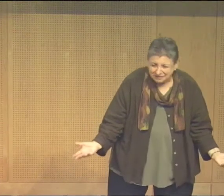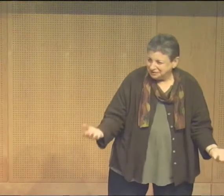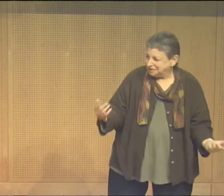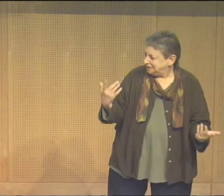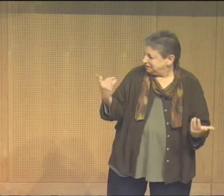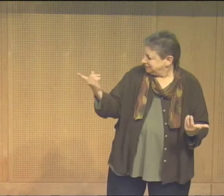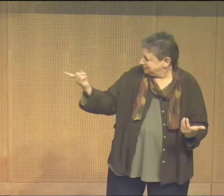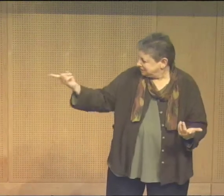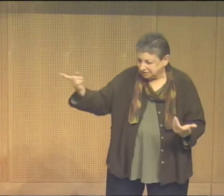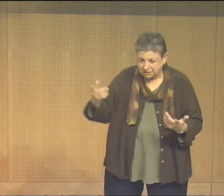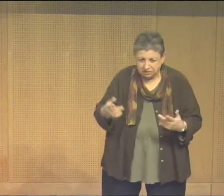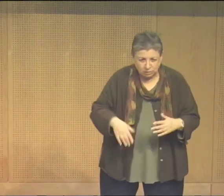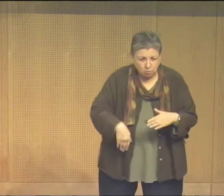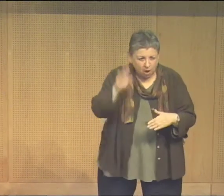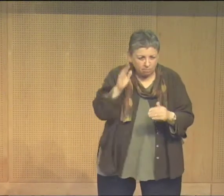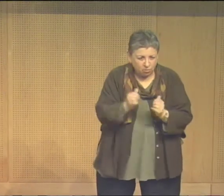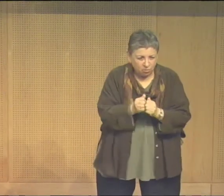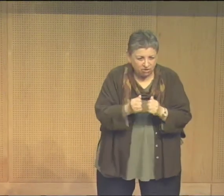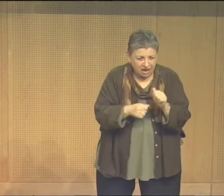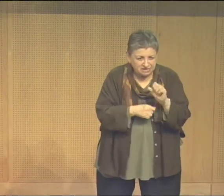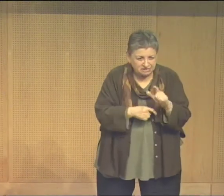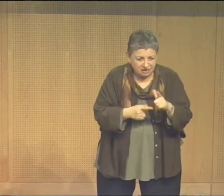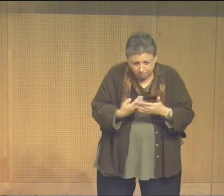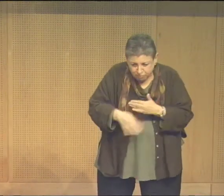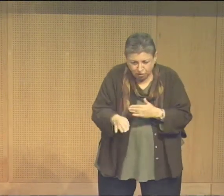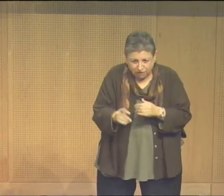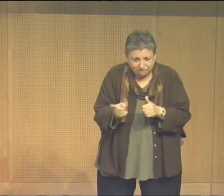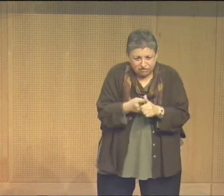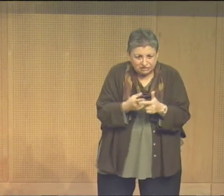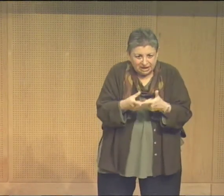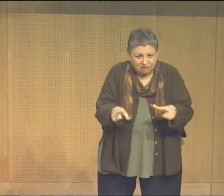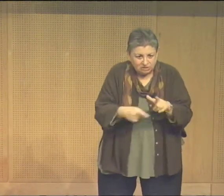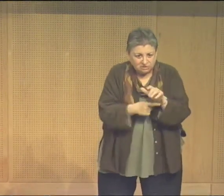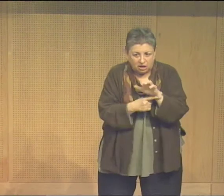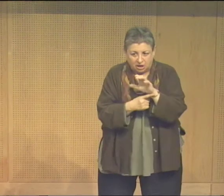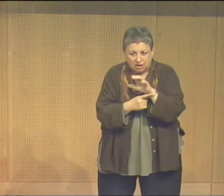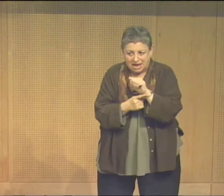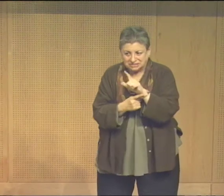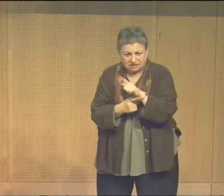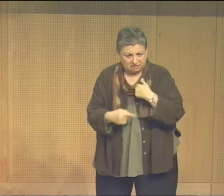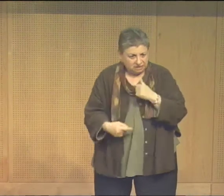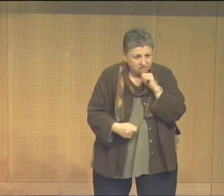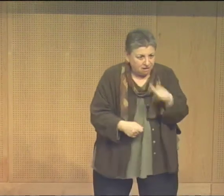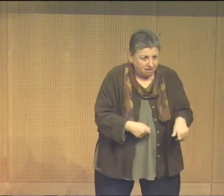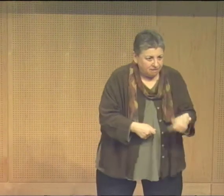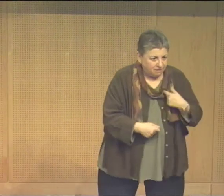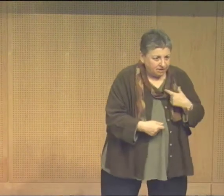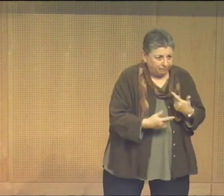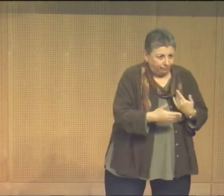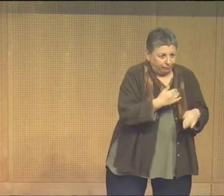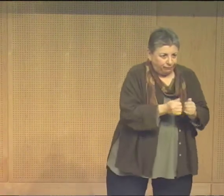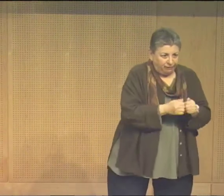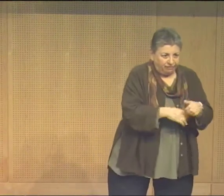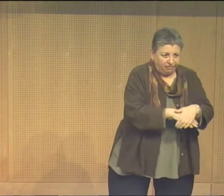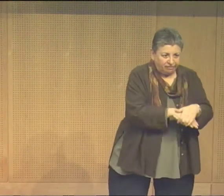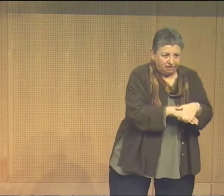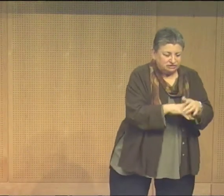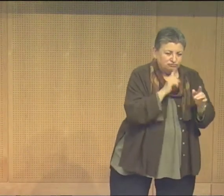deaf culture. There's been a lot of resistance to that. But I think that's ridiculous. He grew up in a deaf family. Only his first language was ASL. My